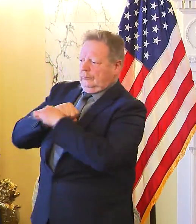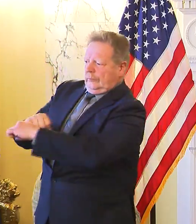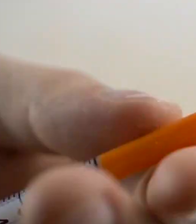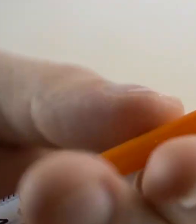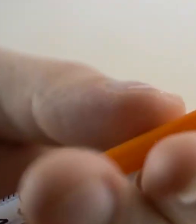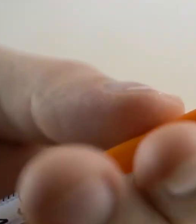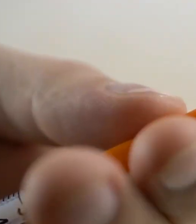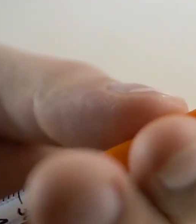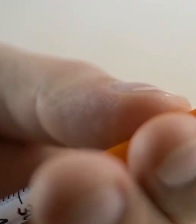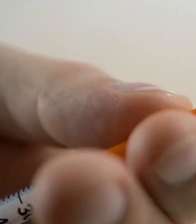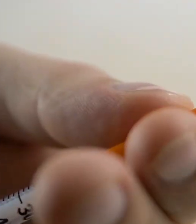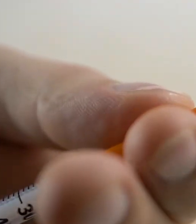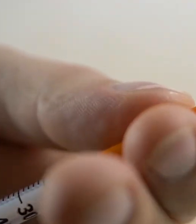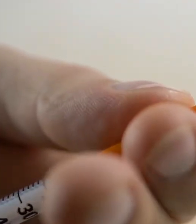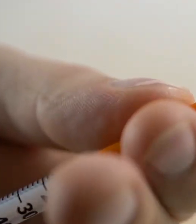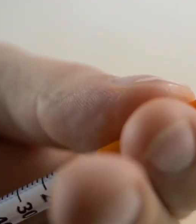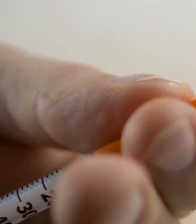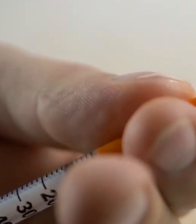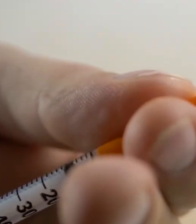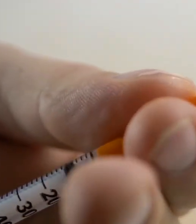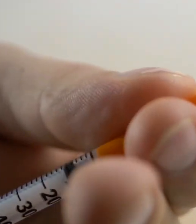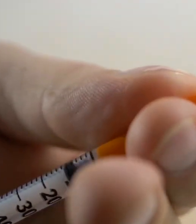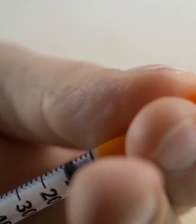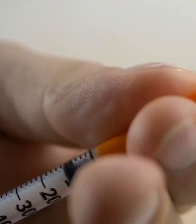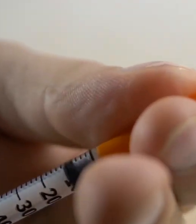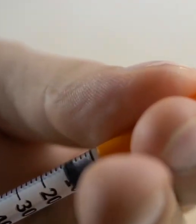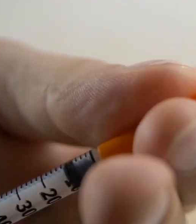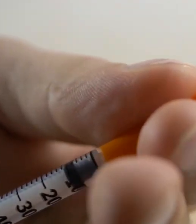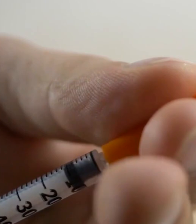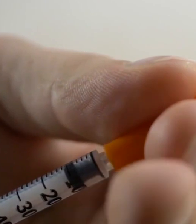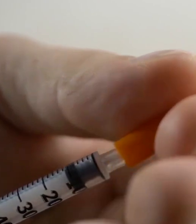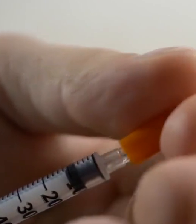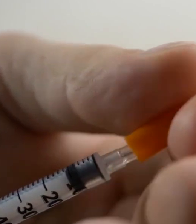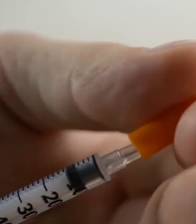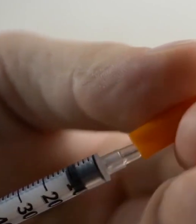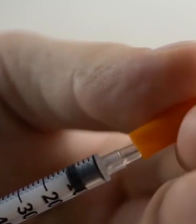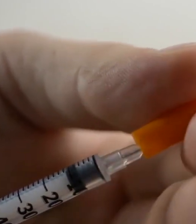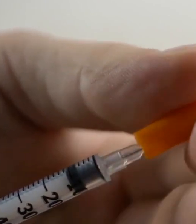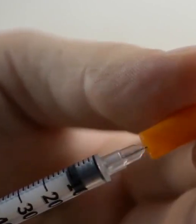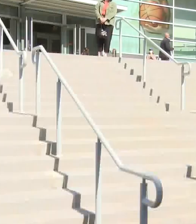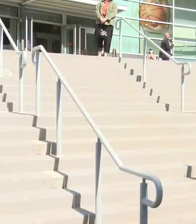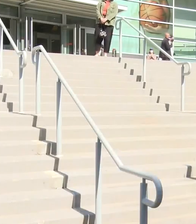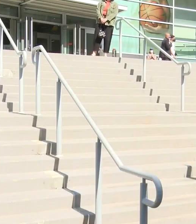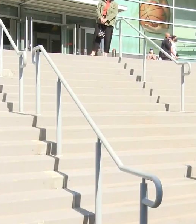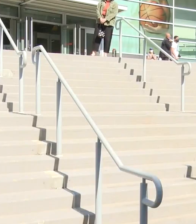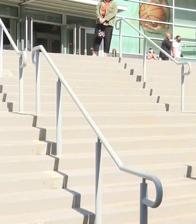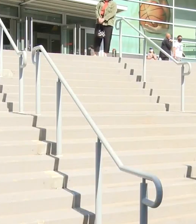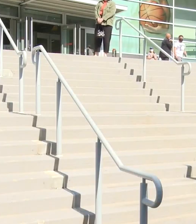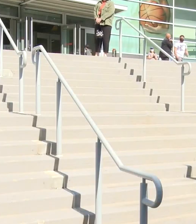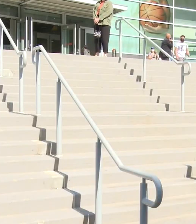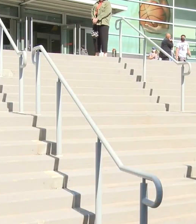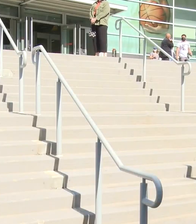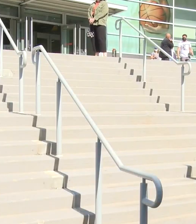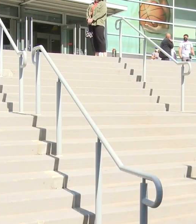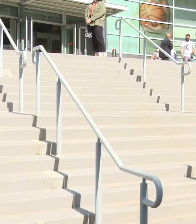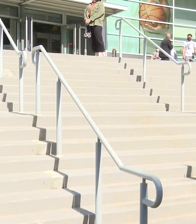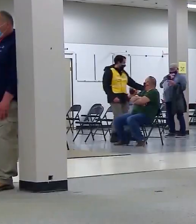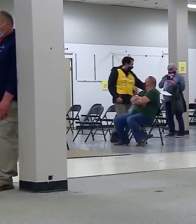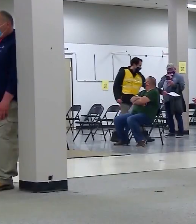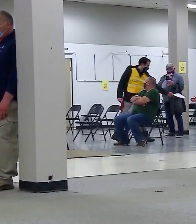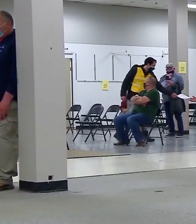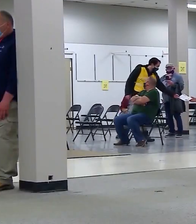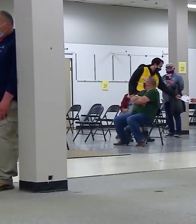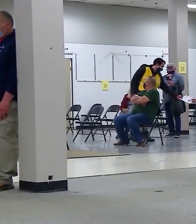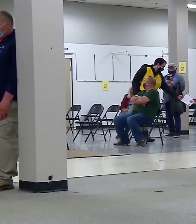Omicron. Alexander Scott says there's an ample vaccine supply, and the state is working to open as many vaccine sites as possible. However,